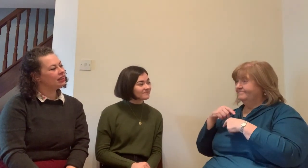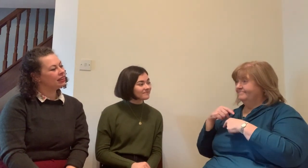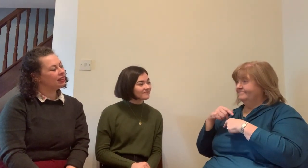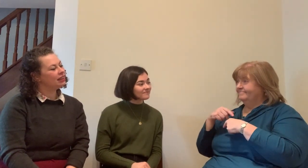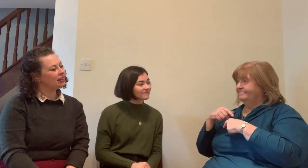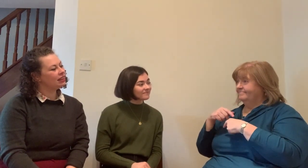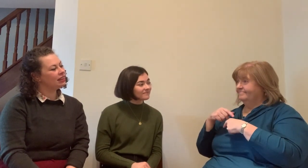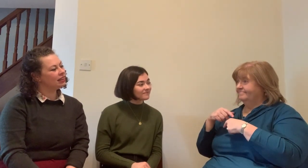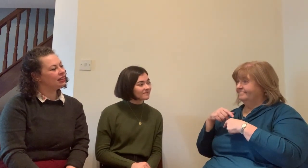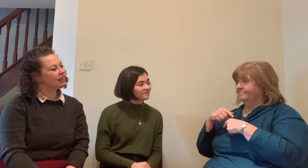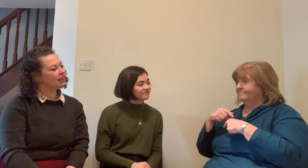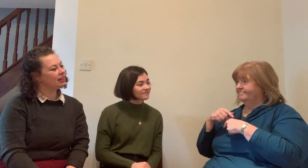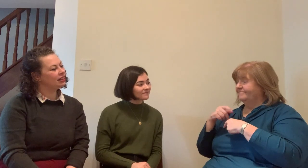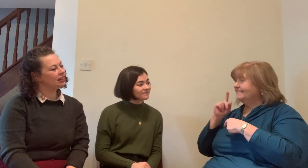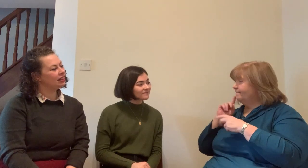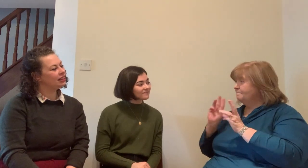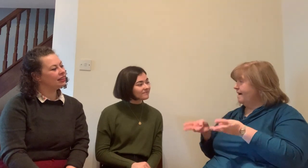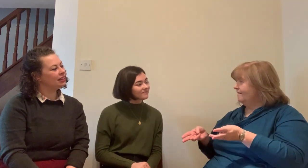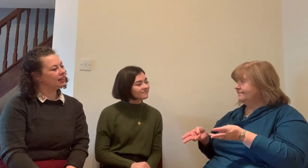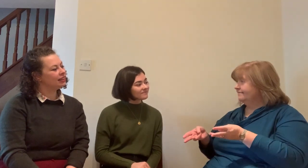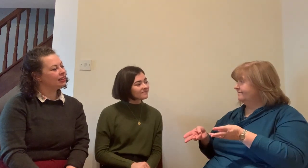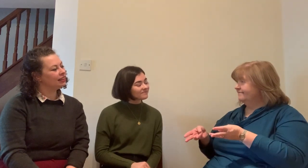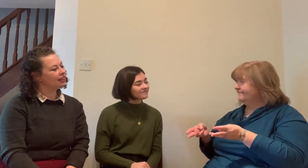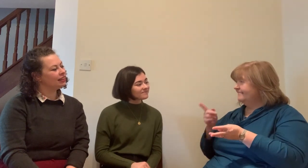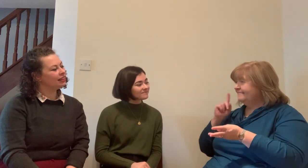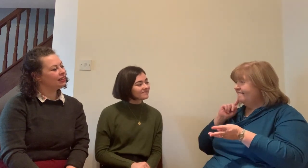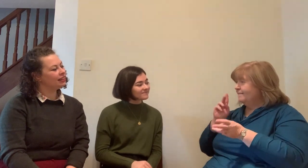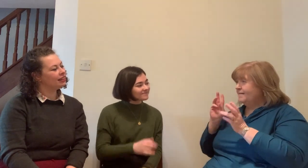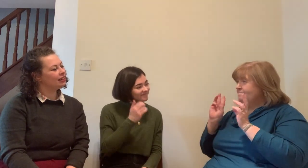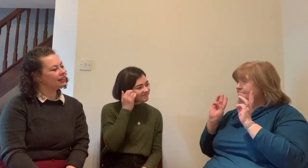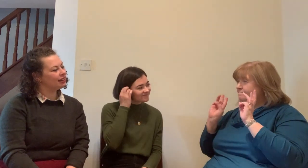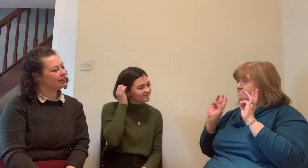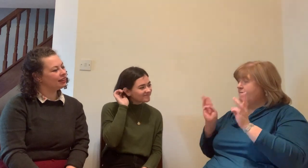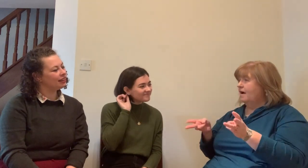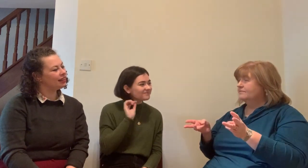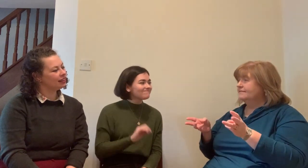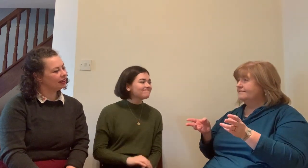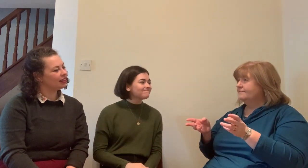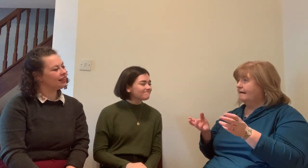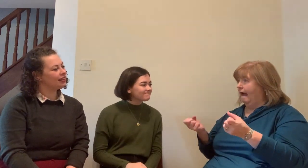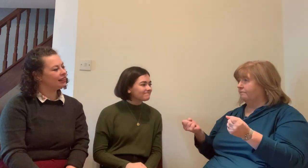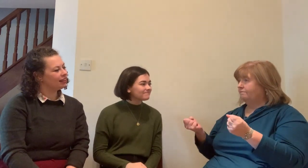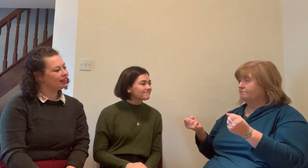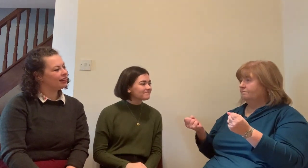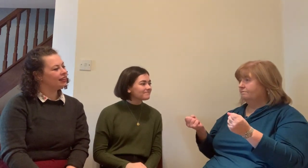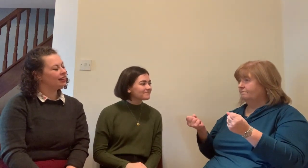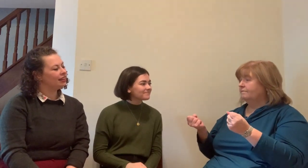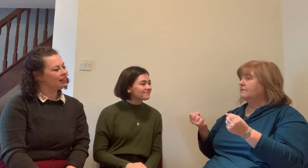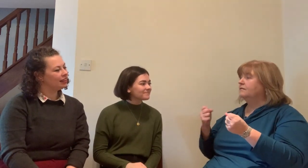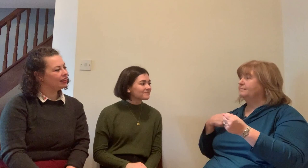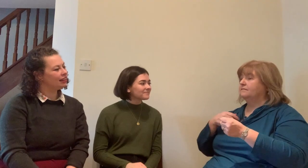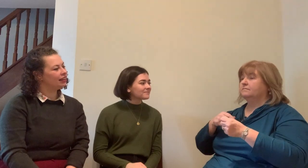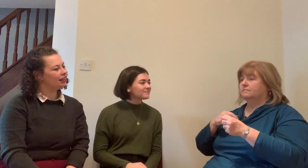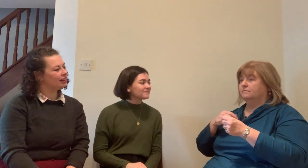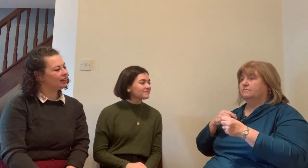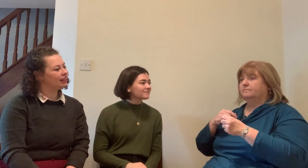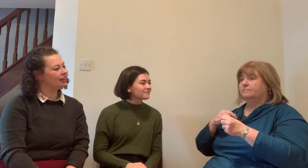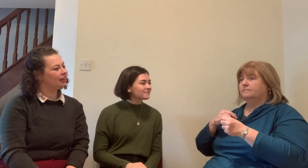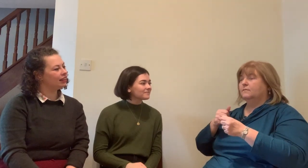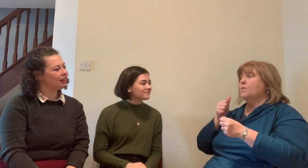somewhere doing something we do need to understand the importance of confidentiality and boundaries but it is something that we would inherently know to